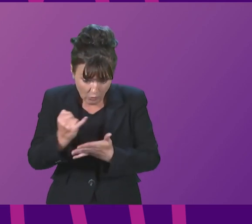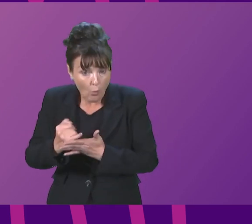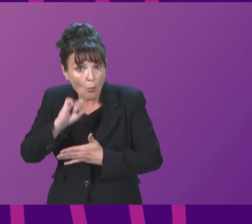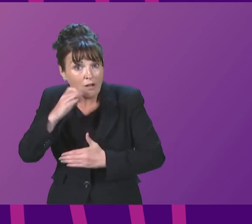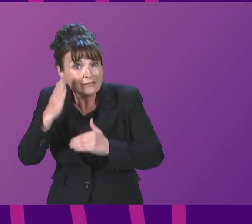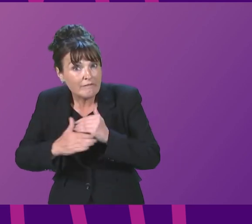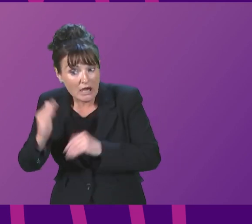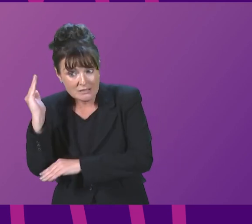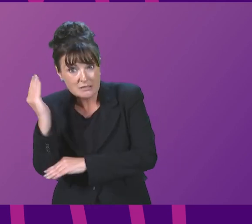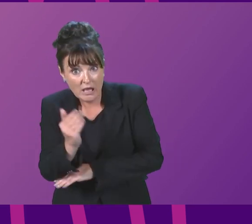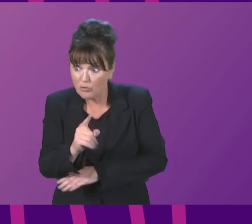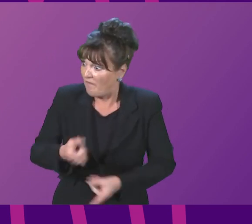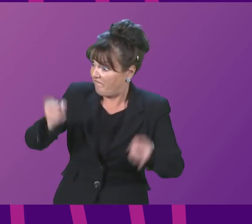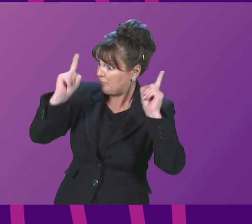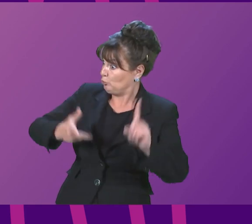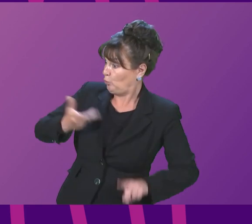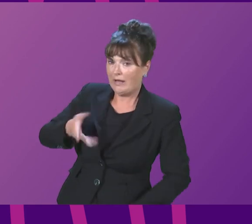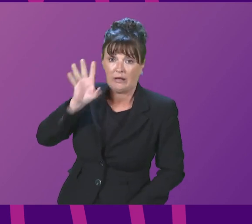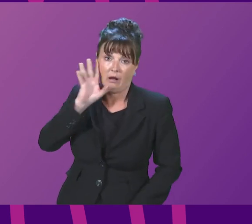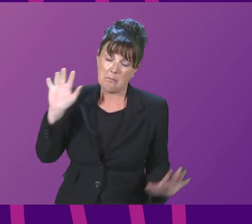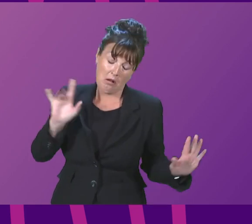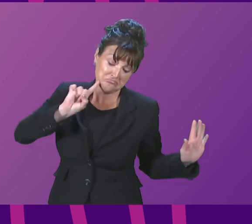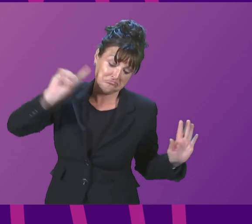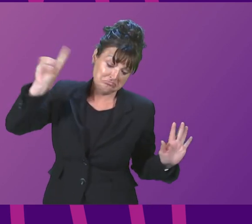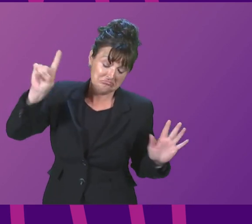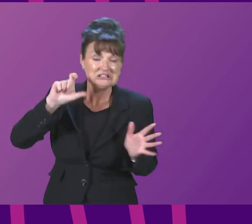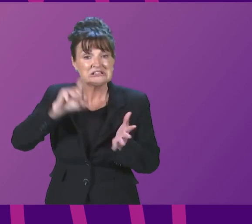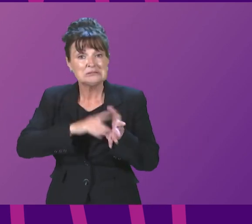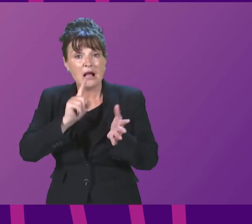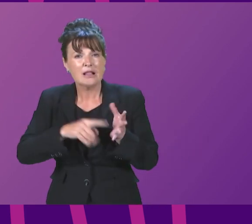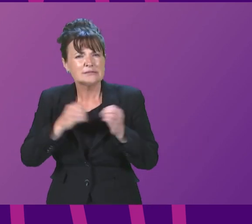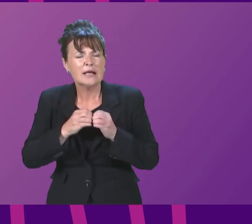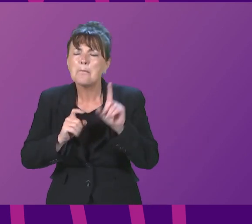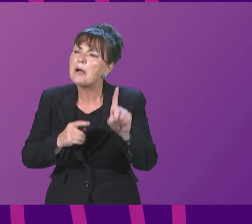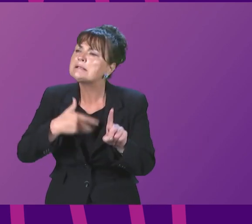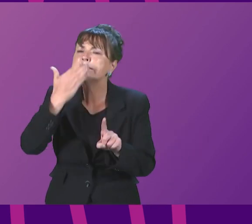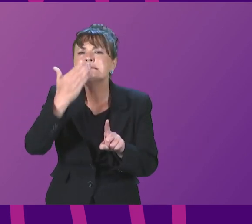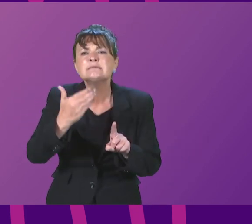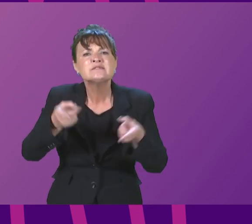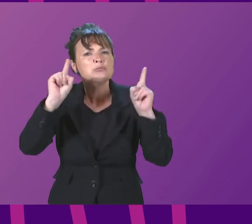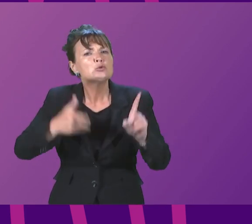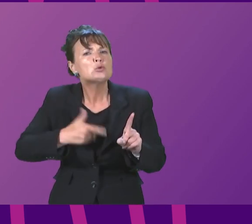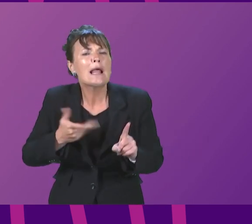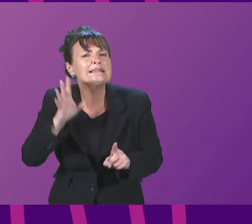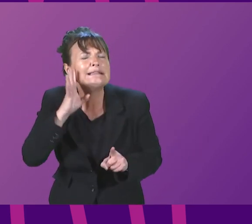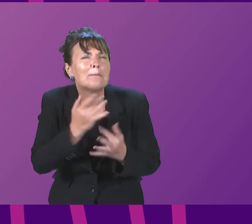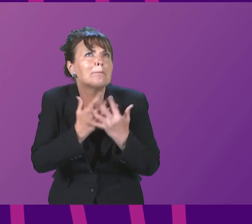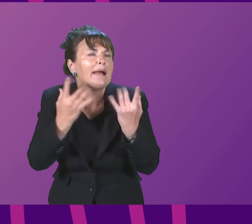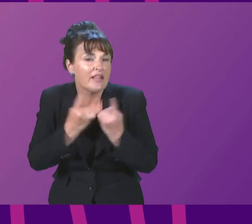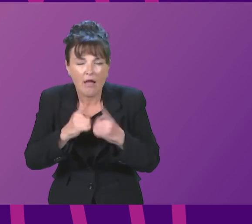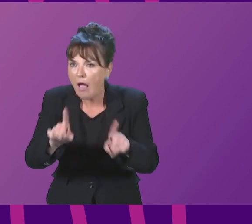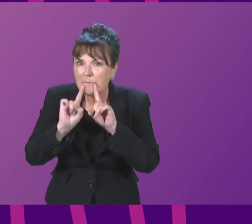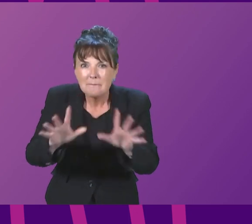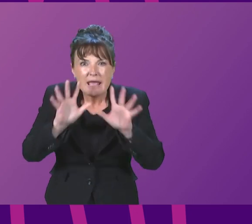the first minister doesn't want to hear it, that's fine. But that's coming from Seamal. But it seems she doesn't like to hear a lot of things. It's amazing, just amazing,